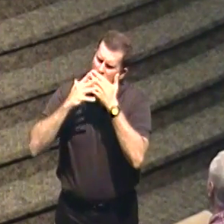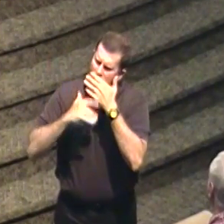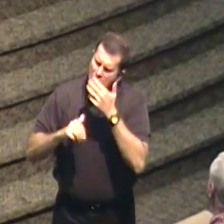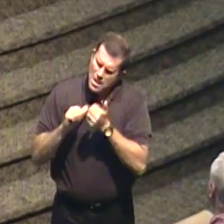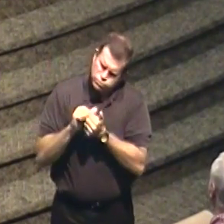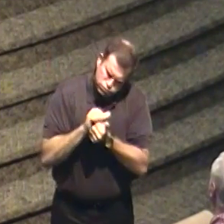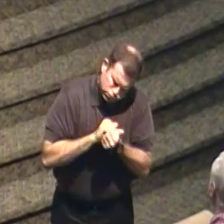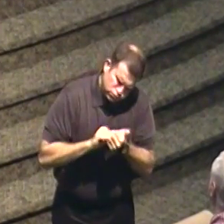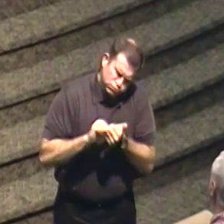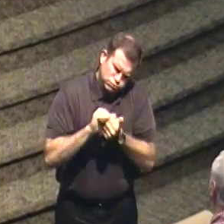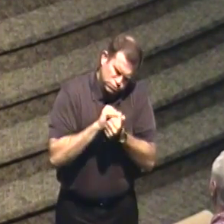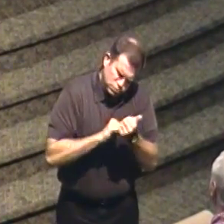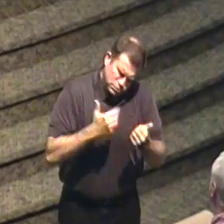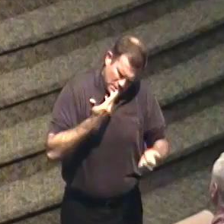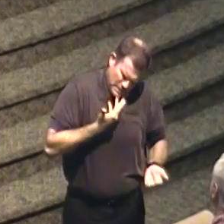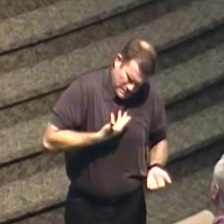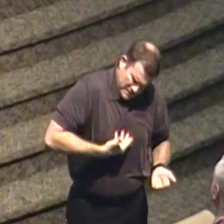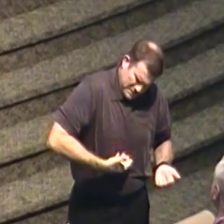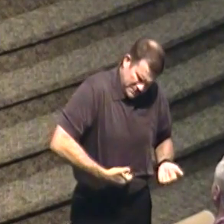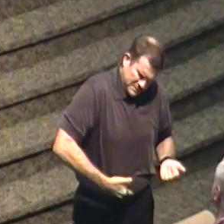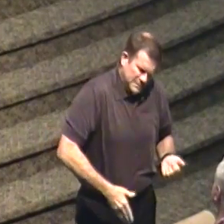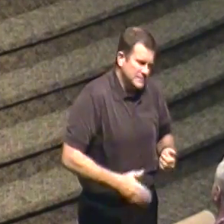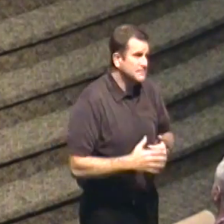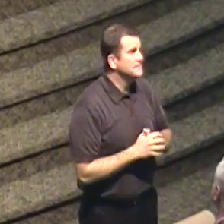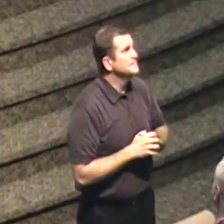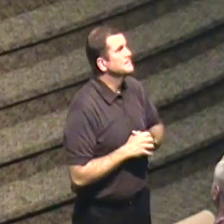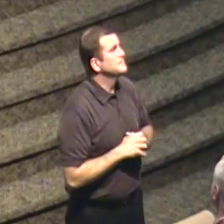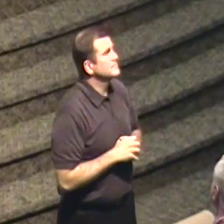Jesus washes me